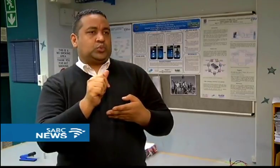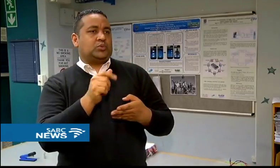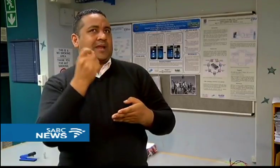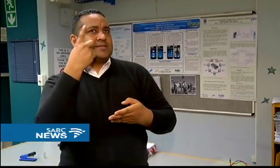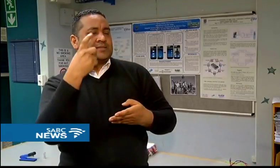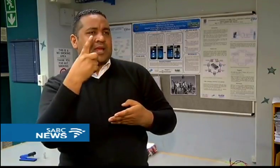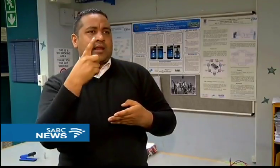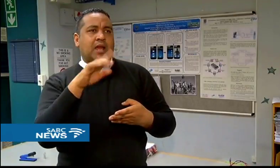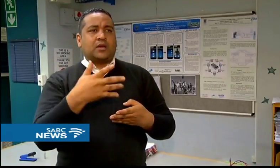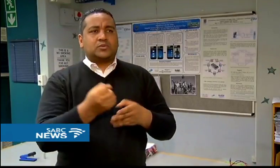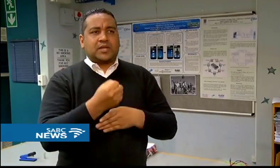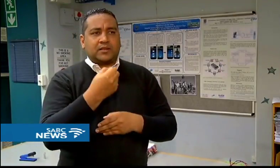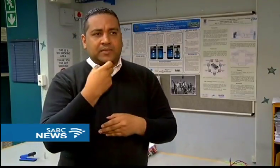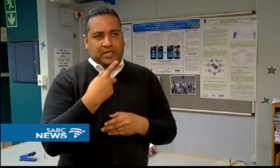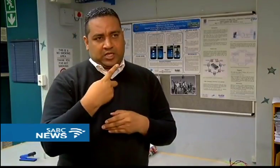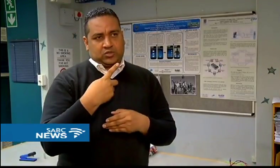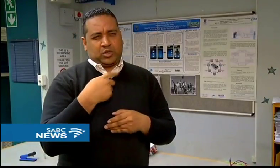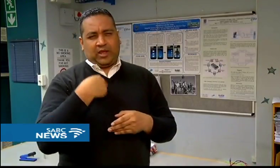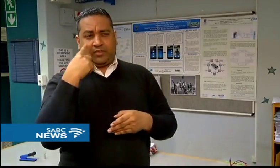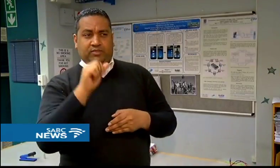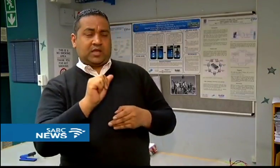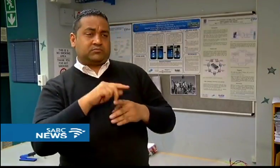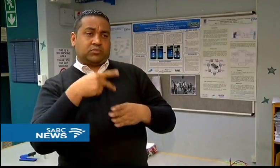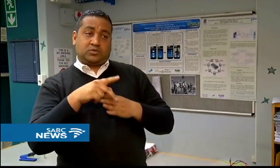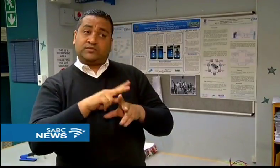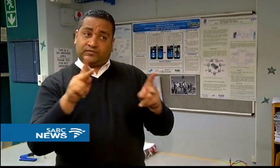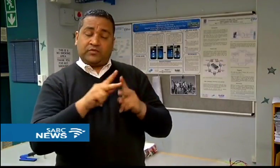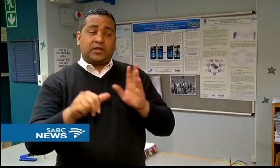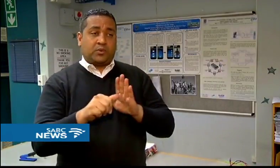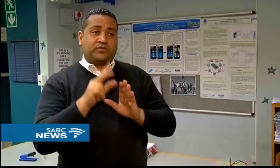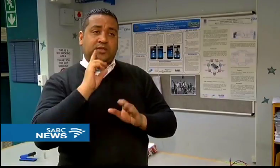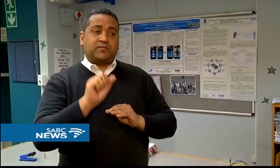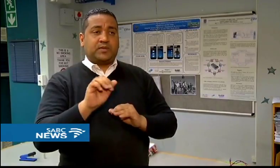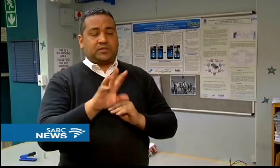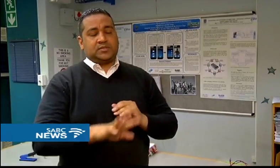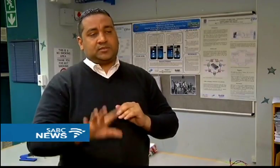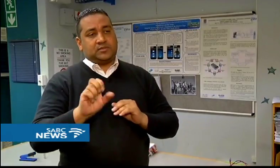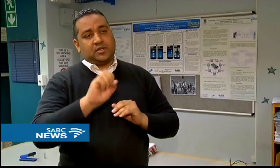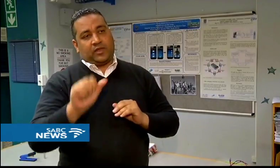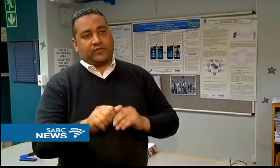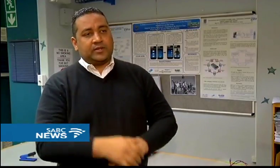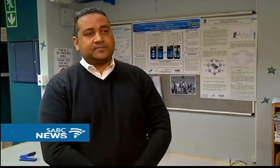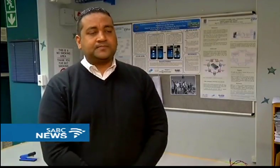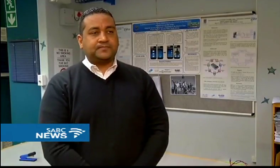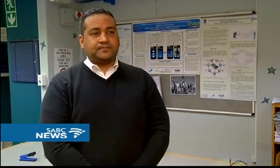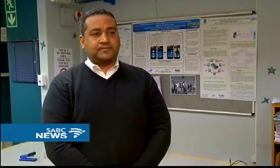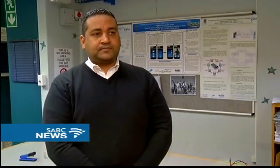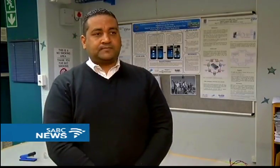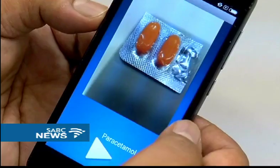helps them to understand how to take the medication, and I think that this project is extremely important, especially for the deaf people in South Africa.